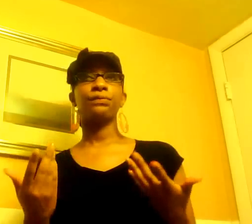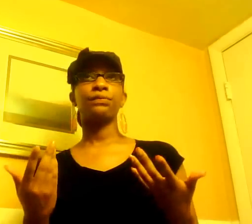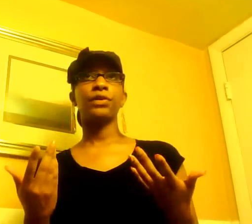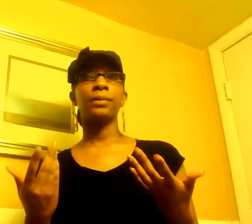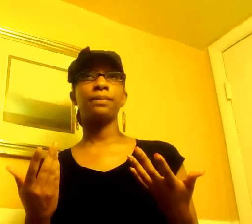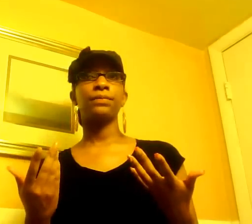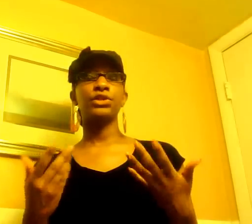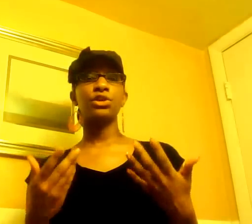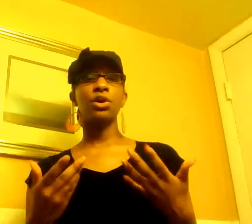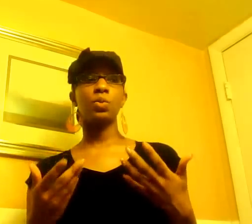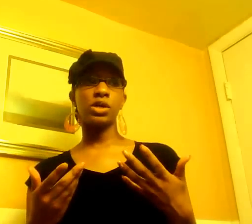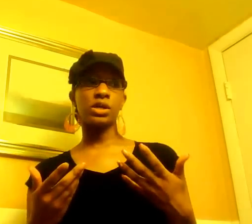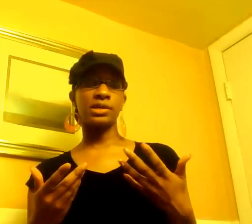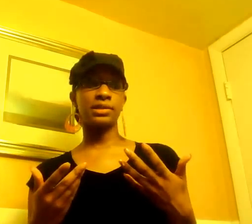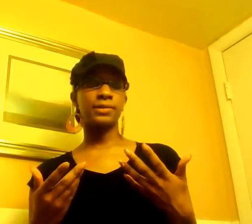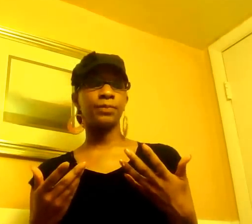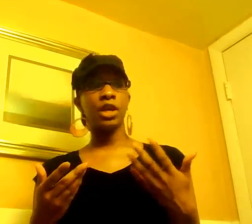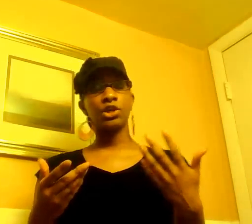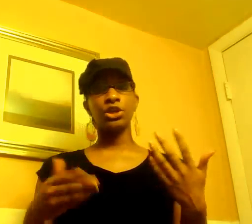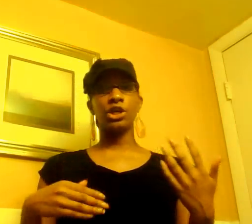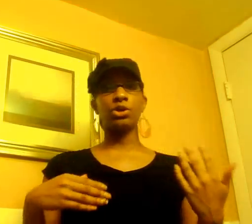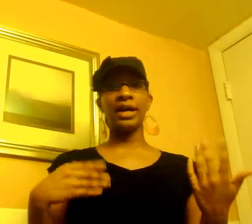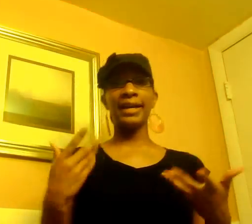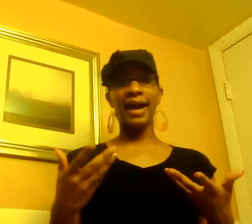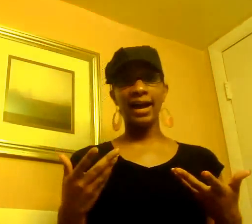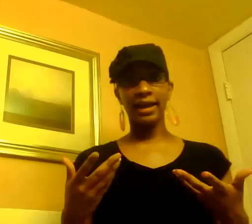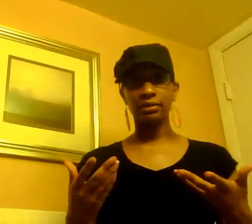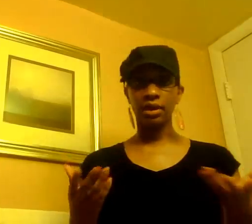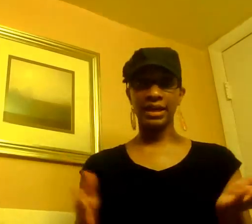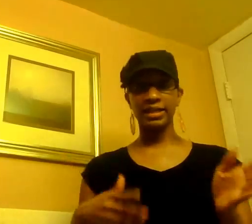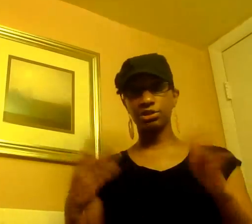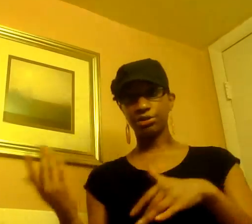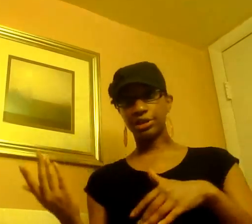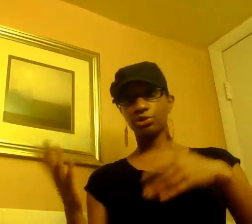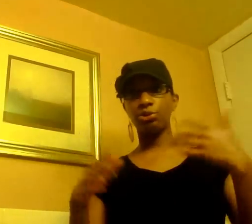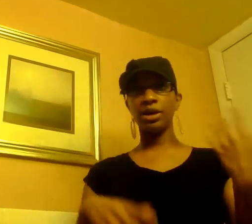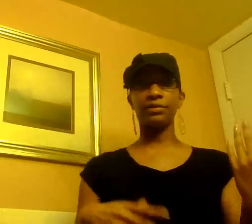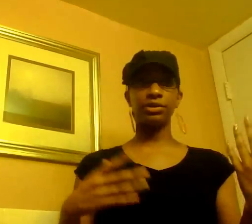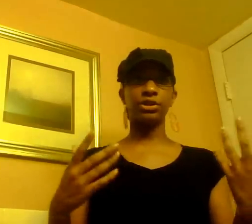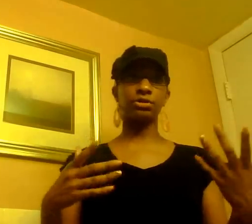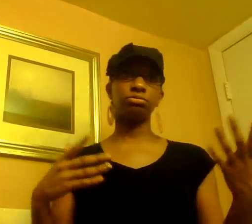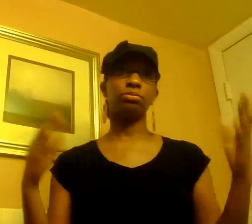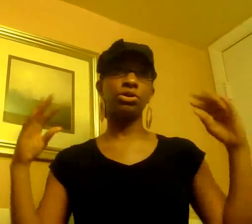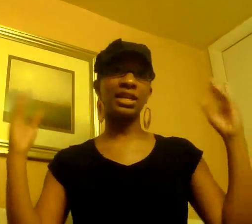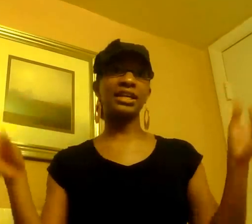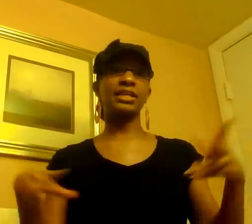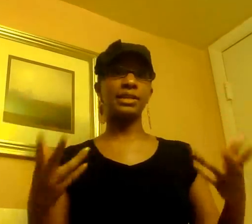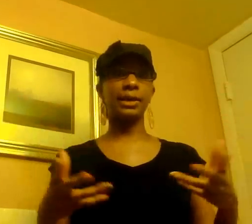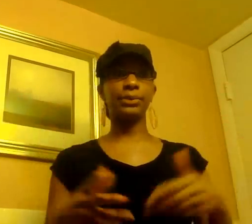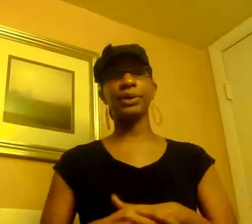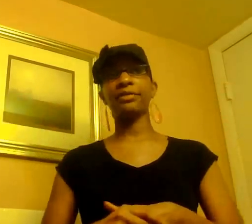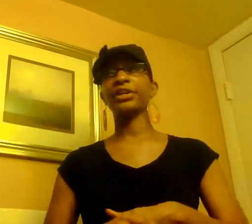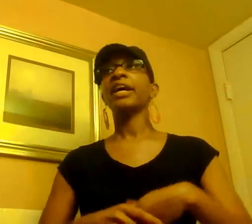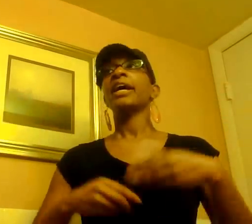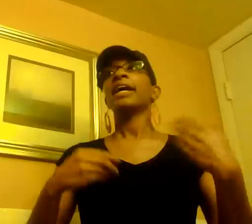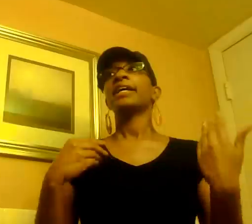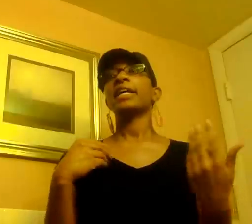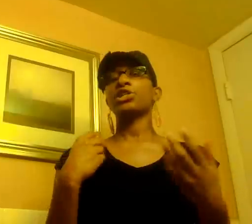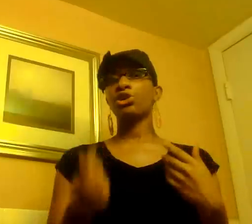from the song was you know a guy i guess chris or whoever you know most likely a celebrity whatever he has a